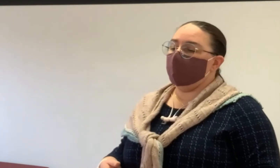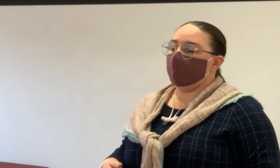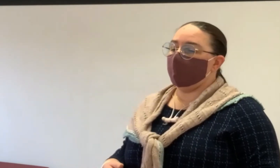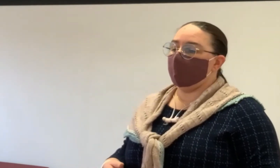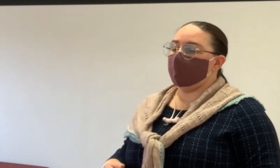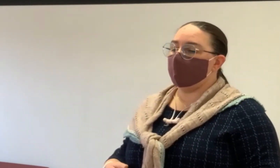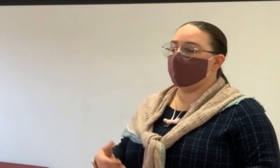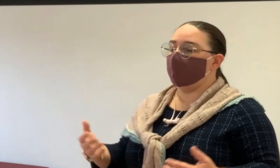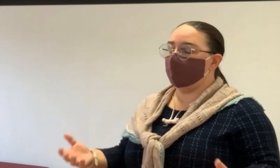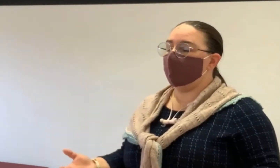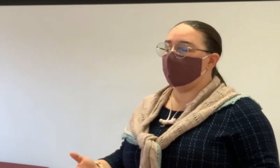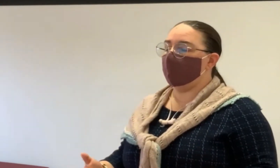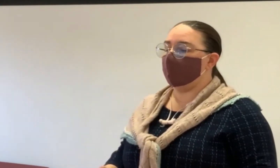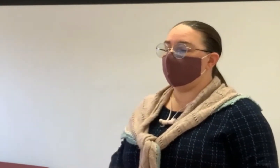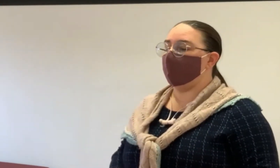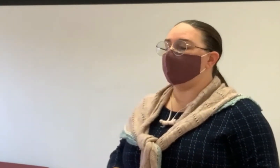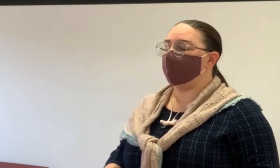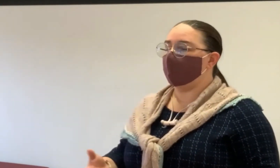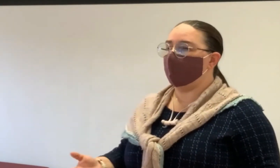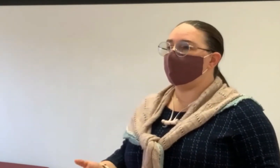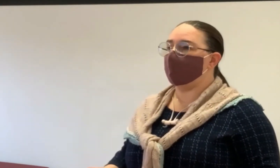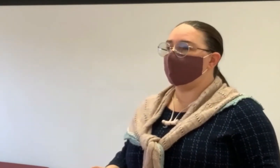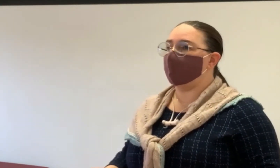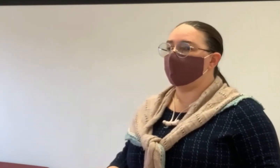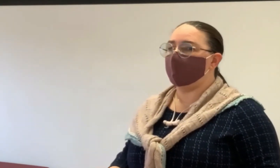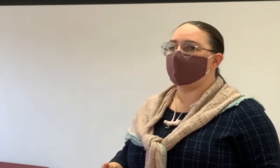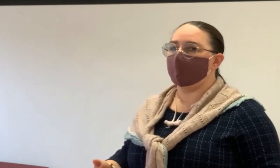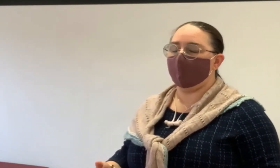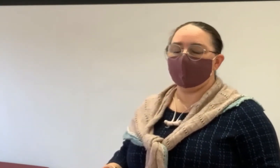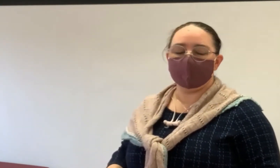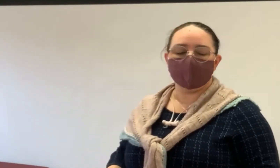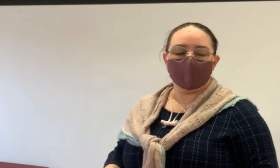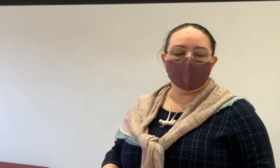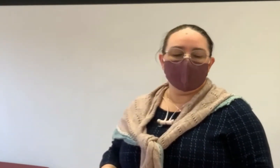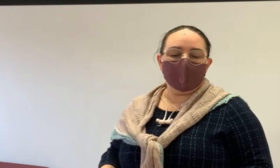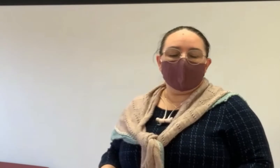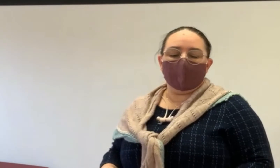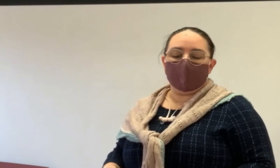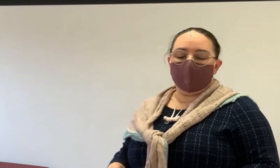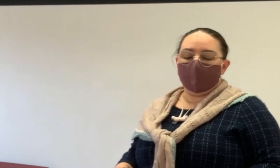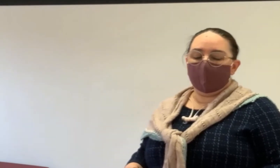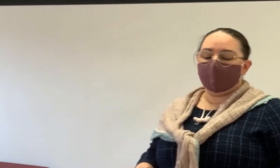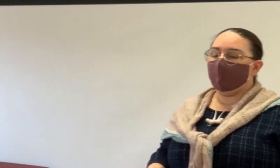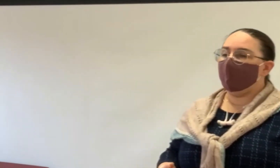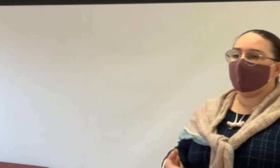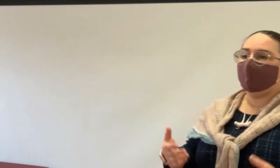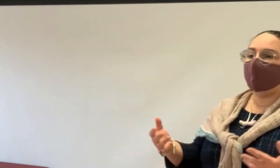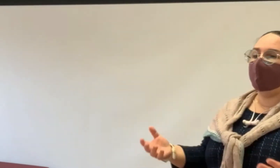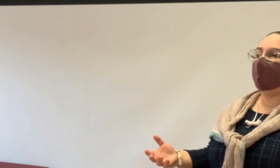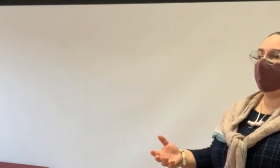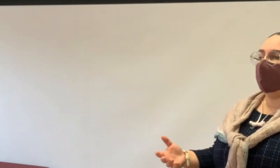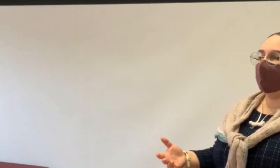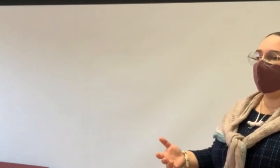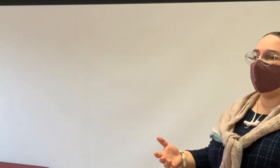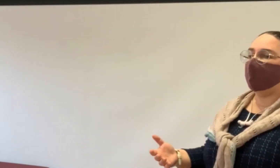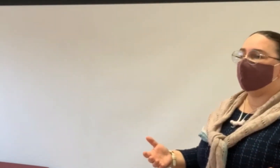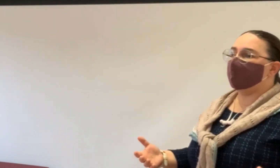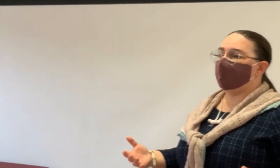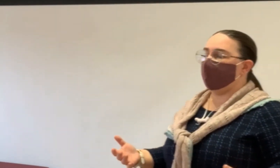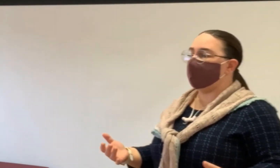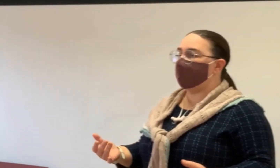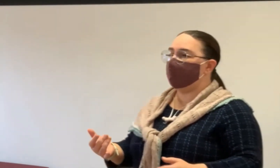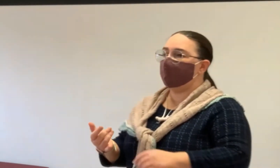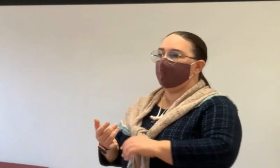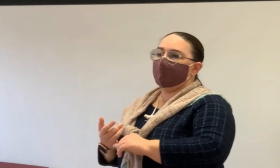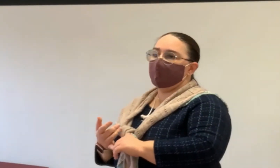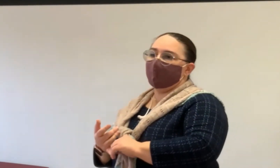we tell you what the value of your property would be today. And then that lets you figure out what you would